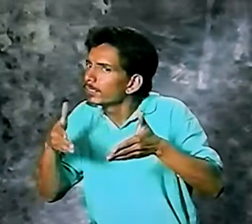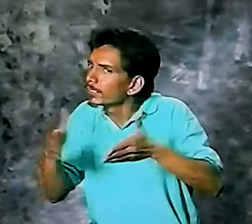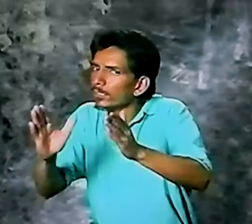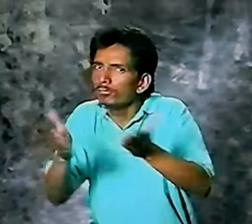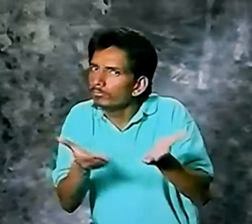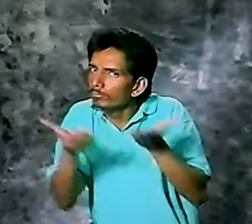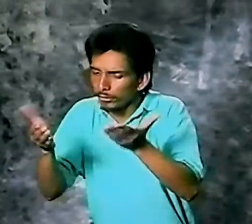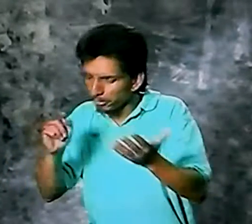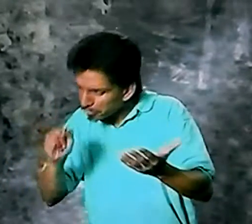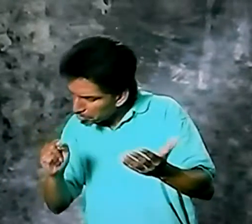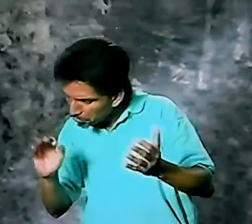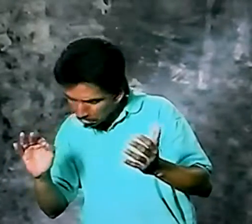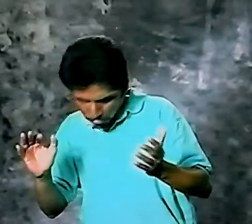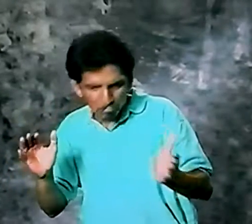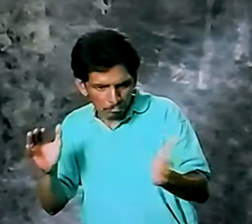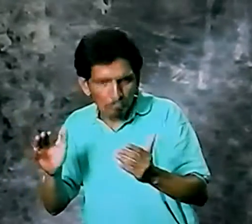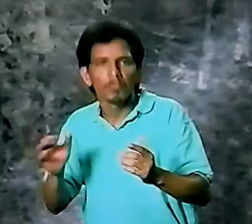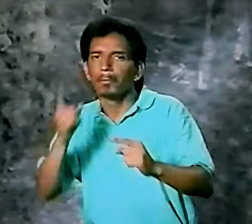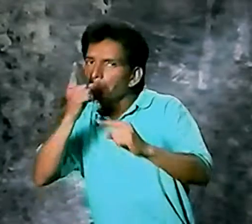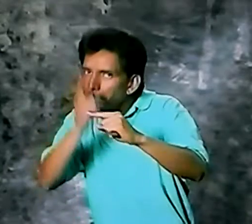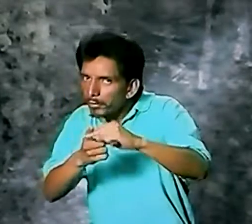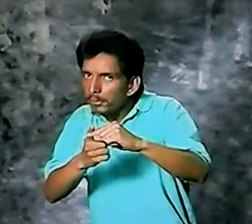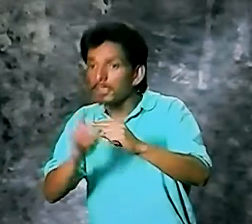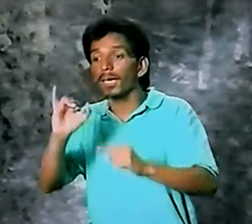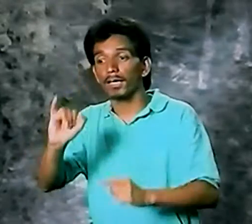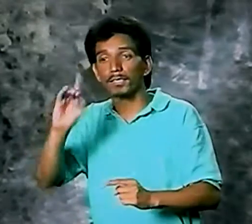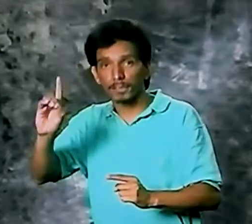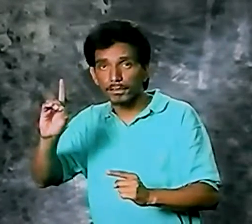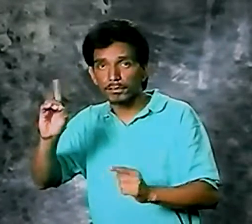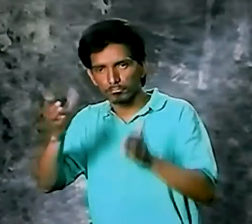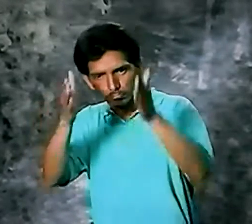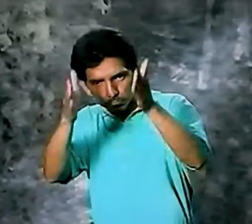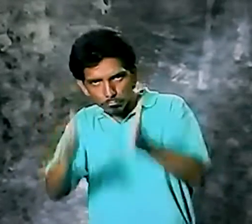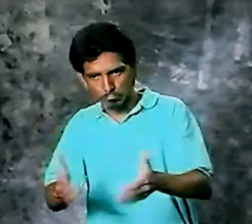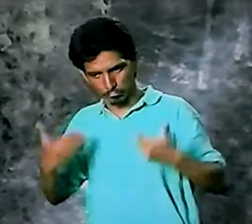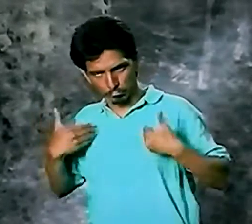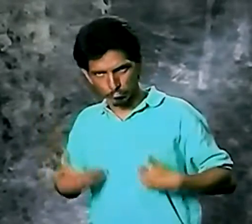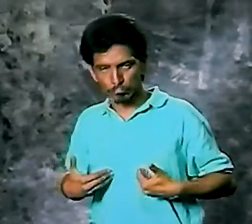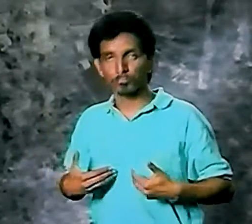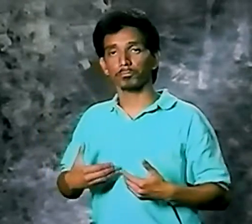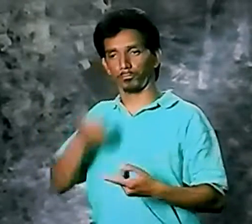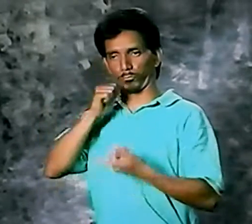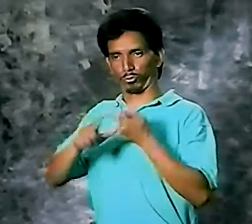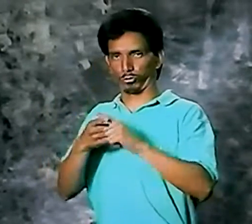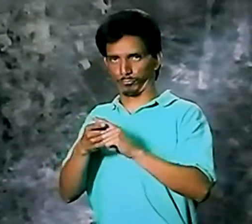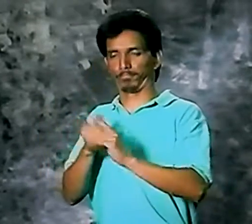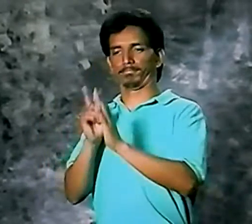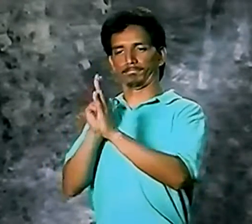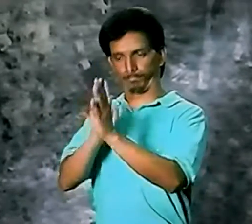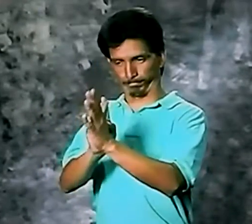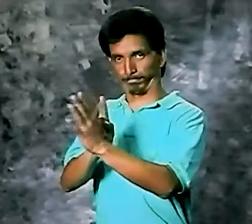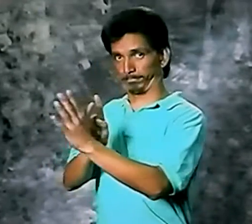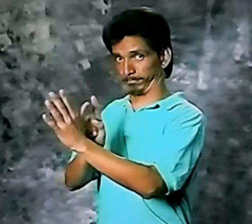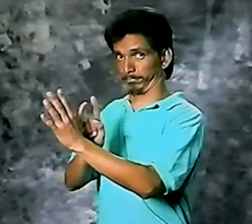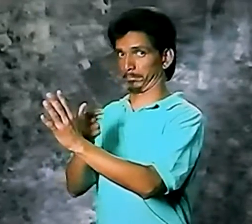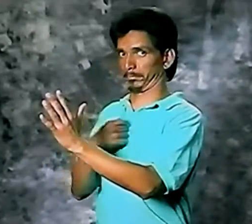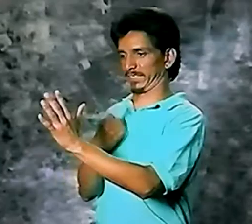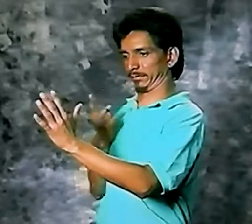So we headed towards the border, and we all lined up in customs, you know, because you have to have your bags checked, and you have to have ID showing who you are.